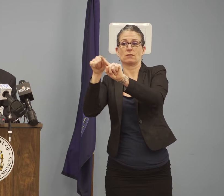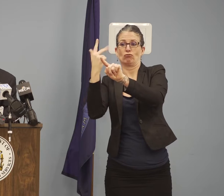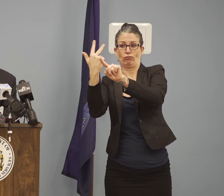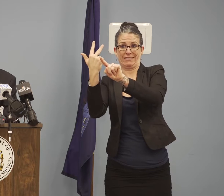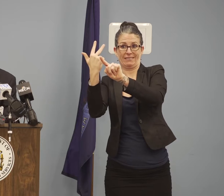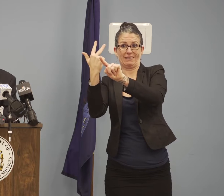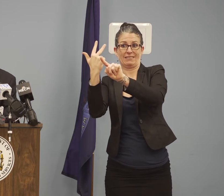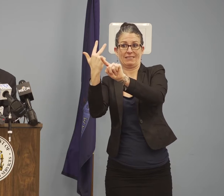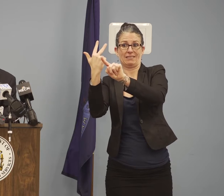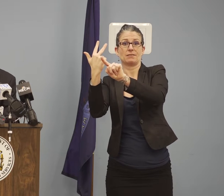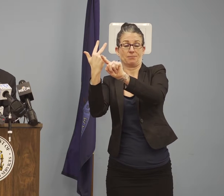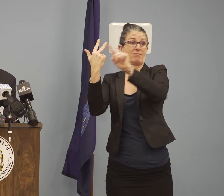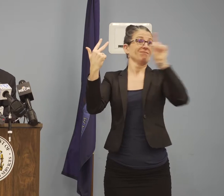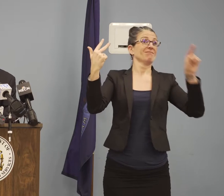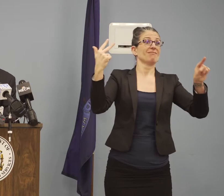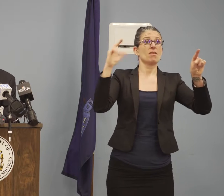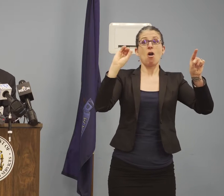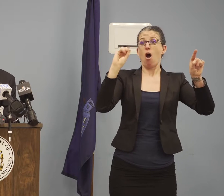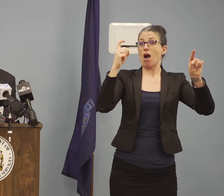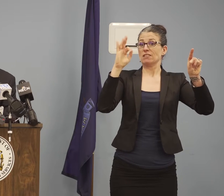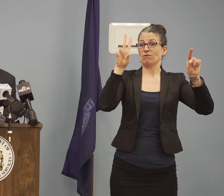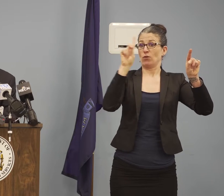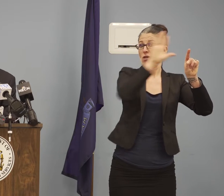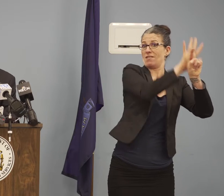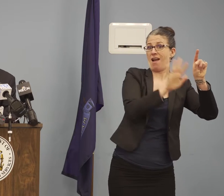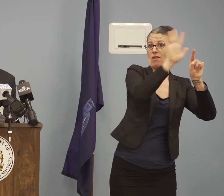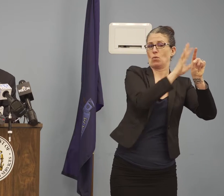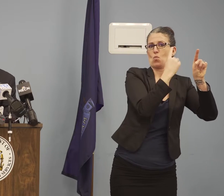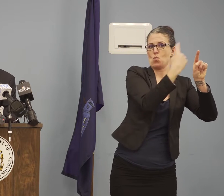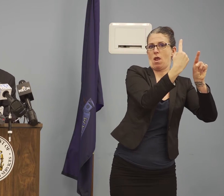Oxford County, one case.